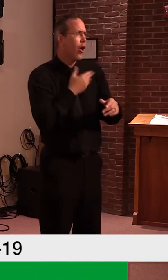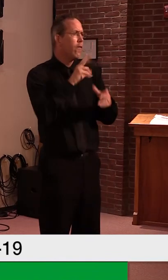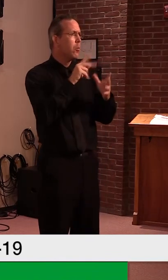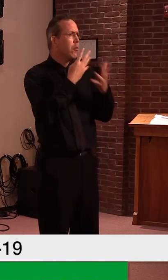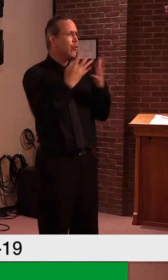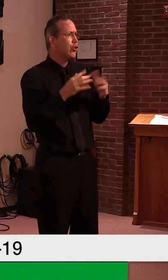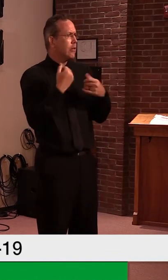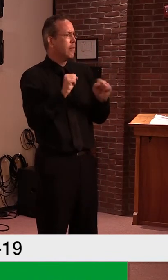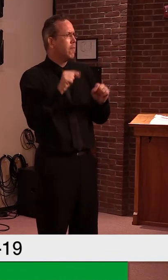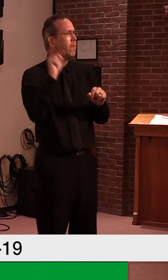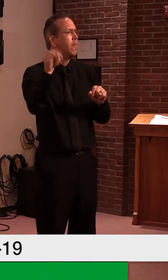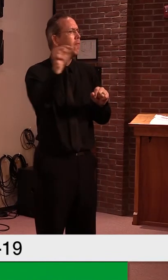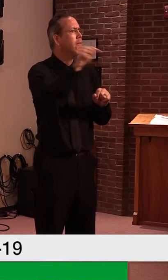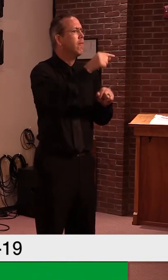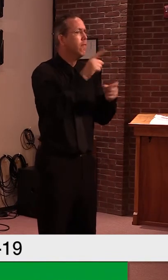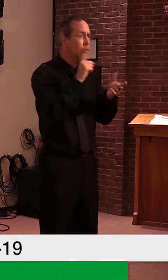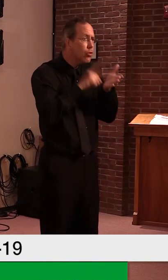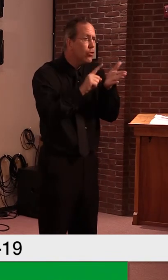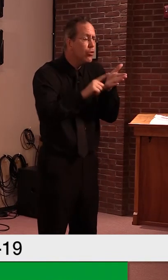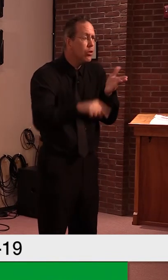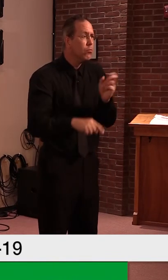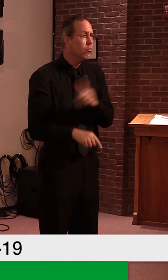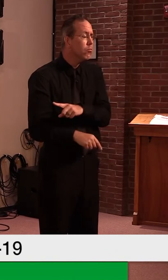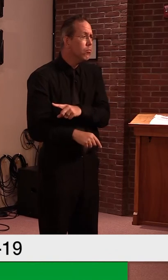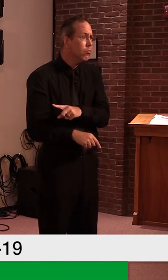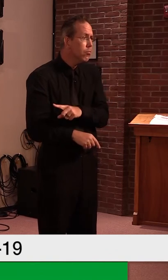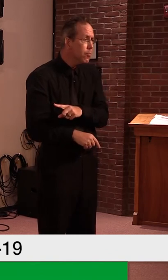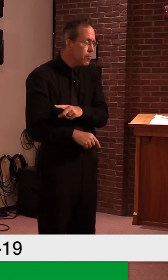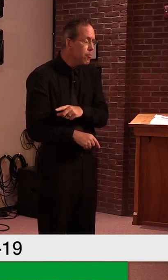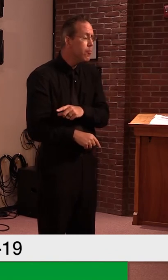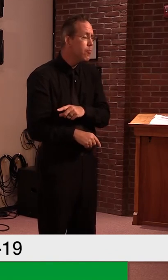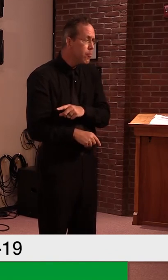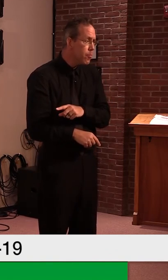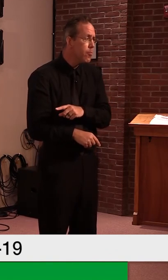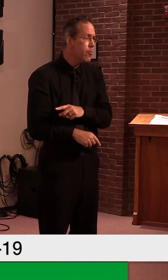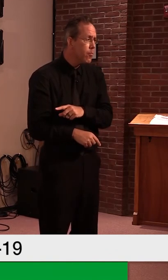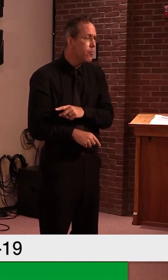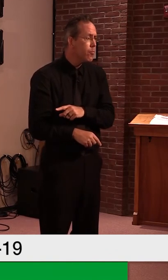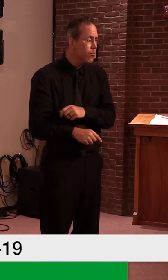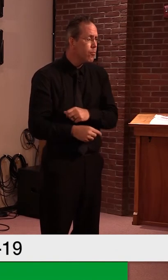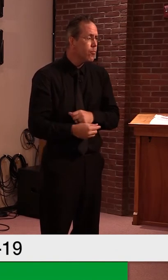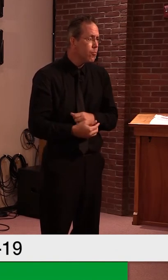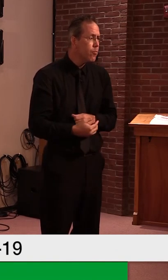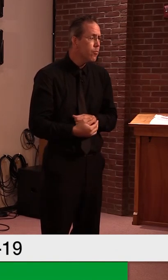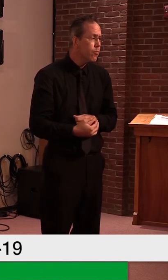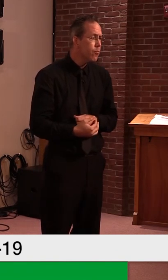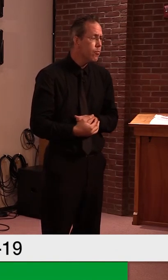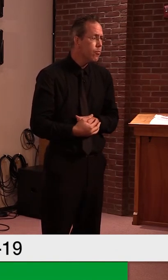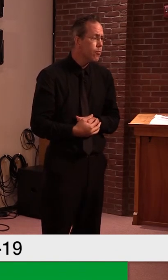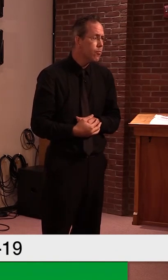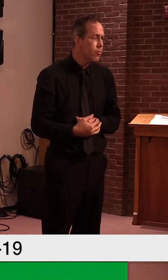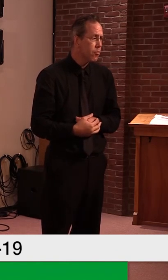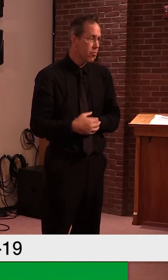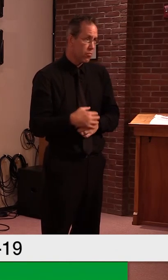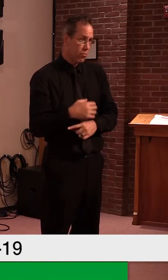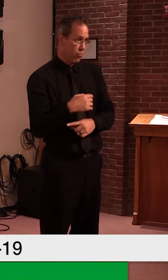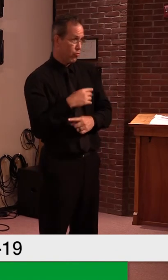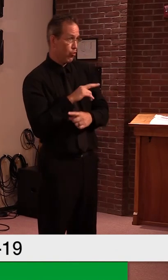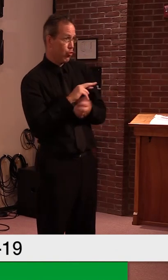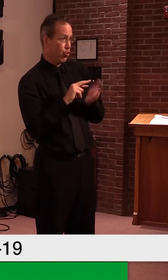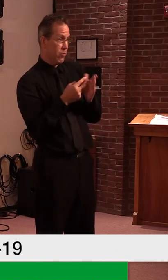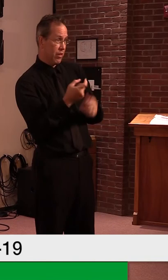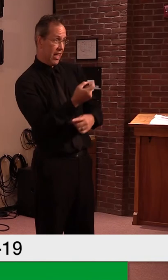prisoners in other facilities throughout the country. I'm not aware of that. And I'm not, I'm not saying that,